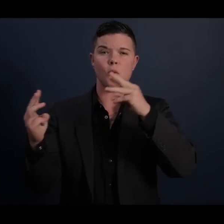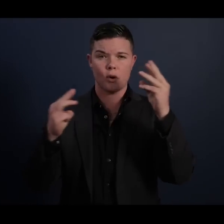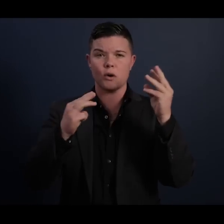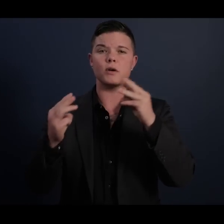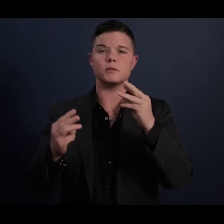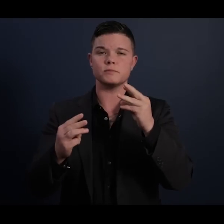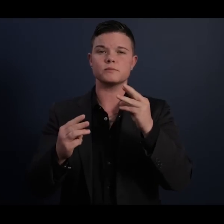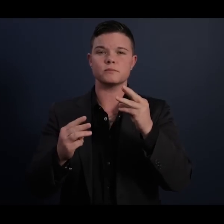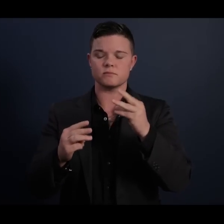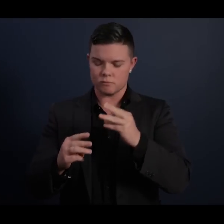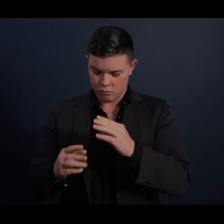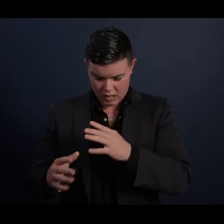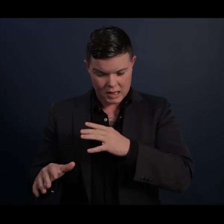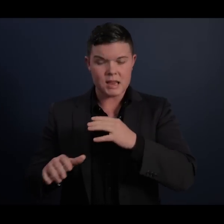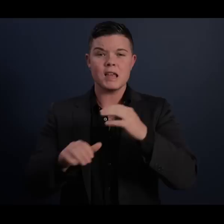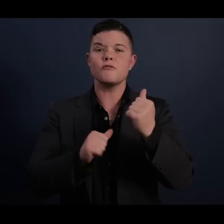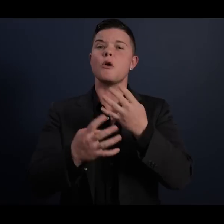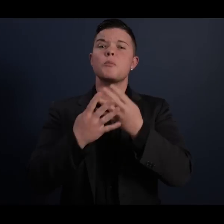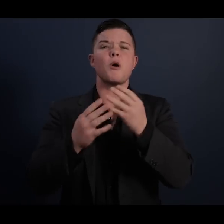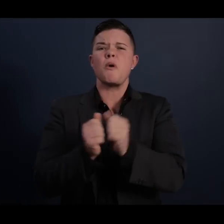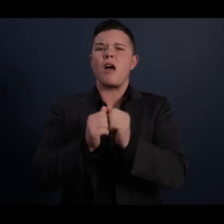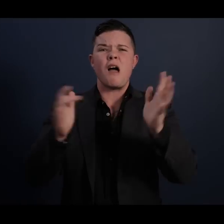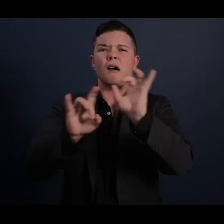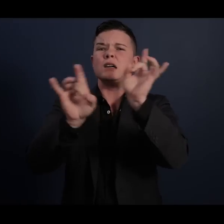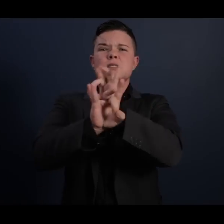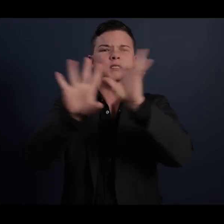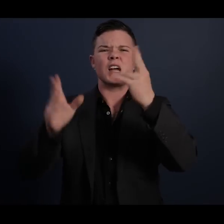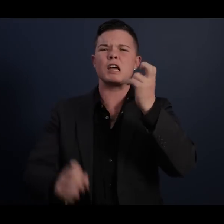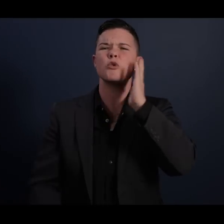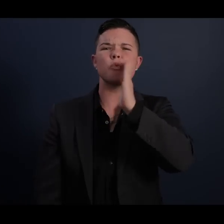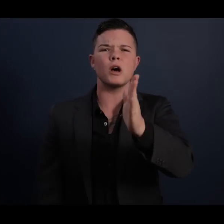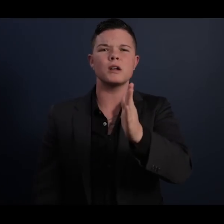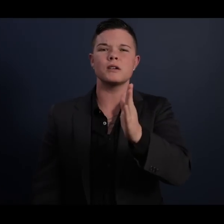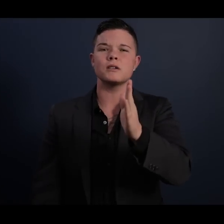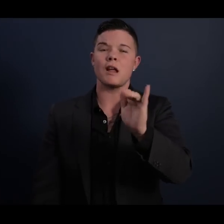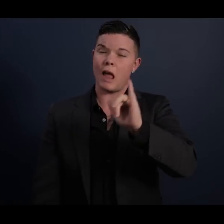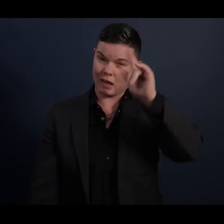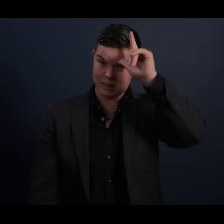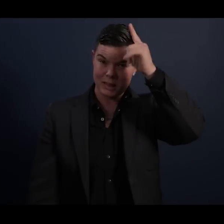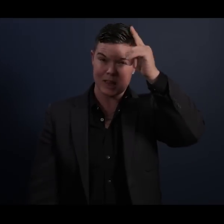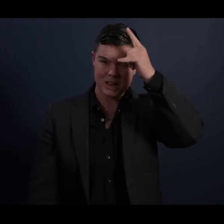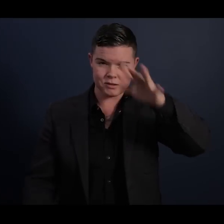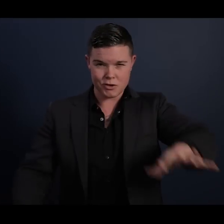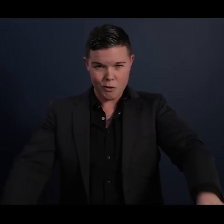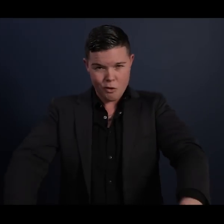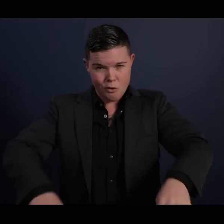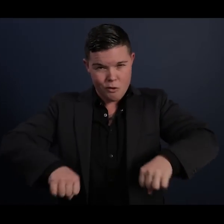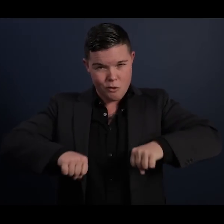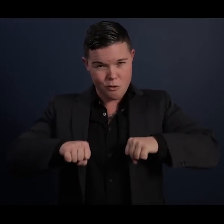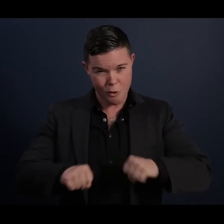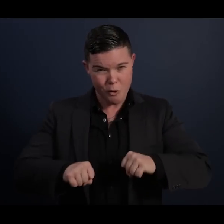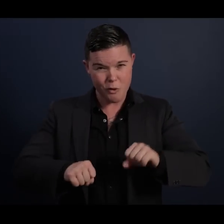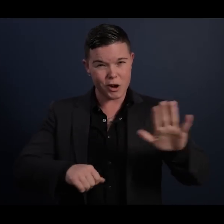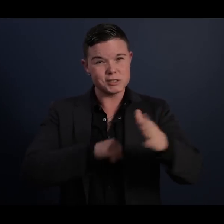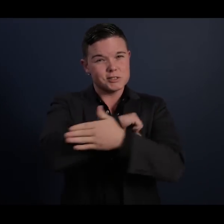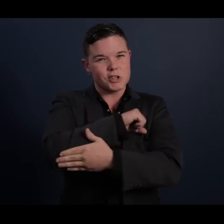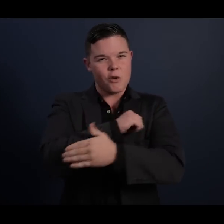Emerging from prison, without the force of arms, he would, like Abraham Lincoln, hold his country together when it threatened to break apart.